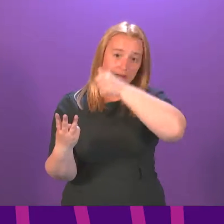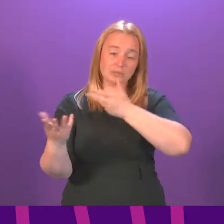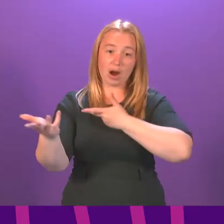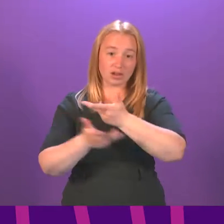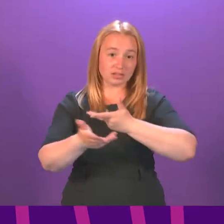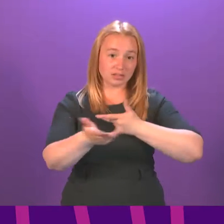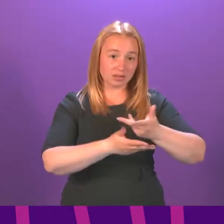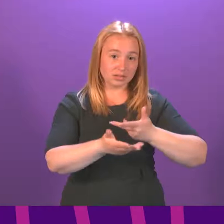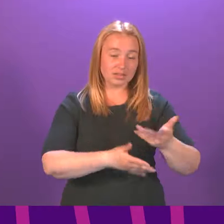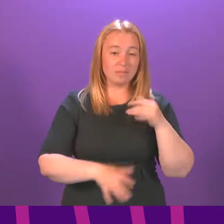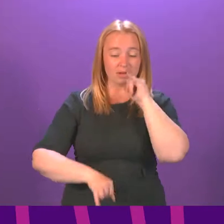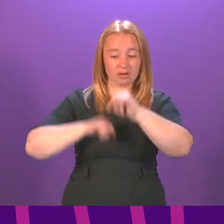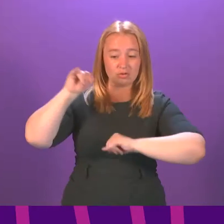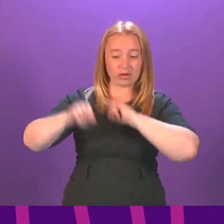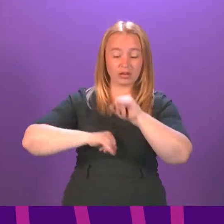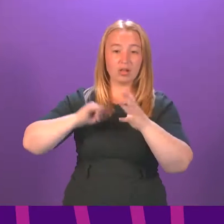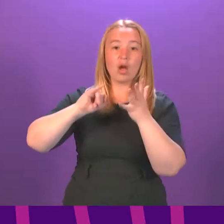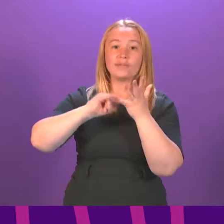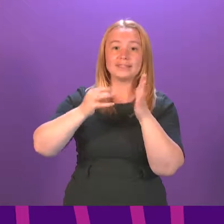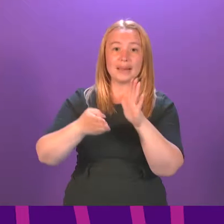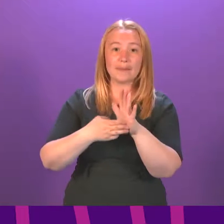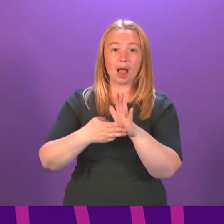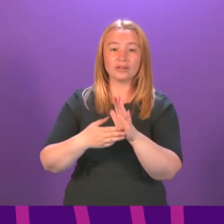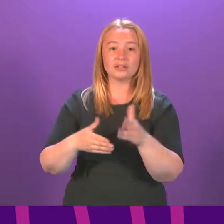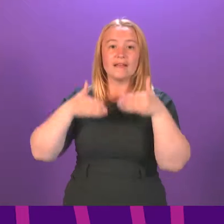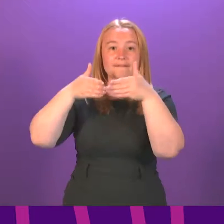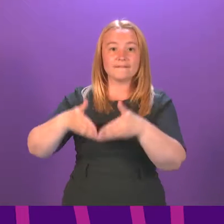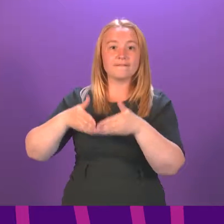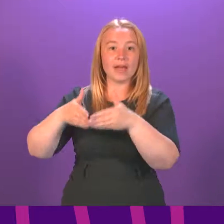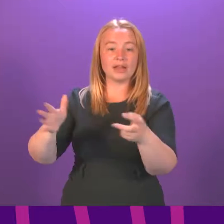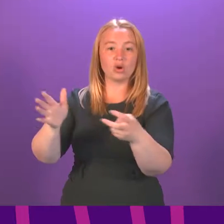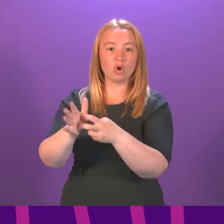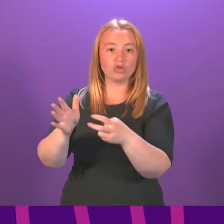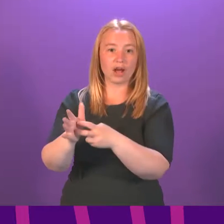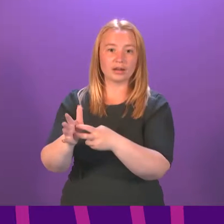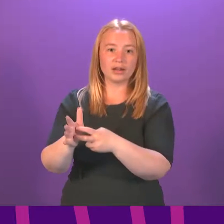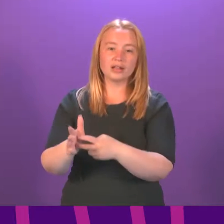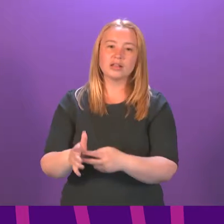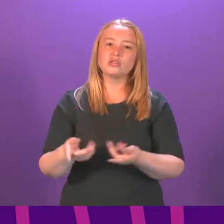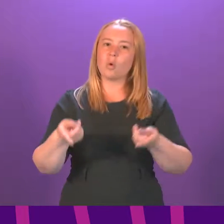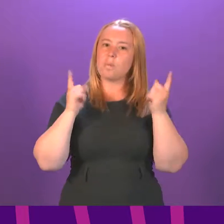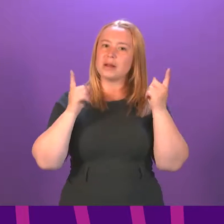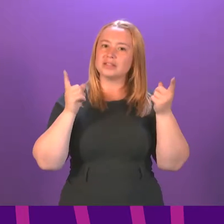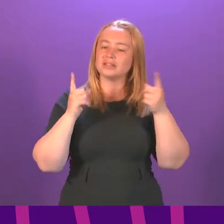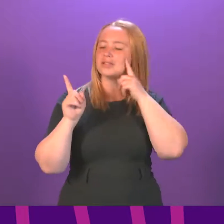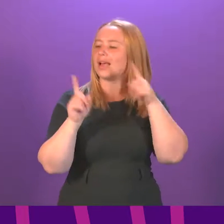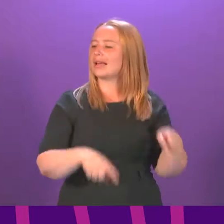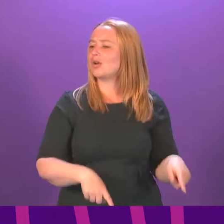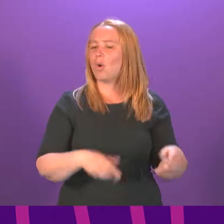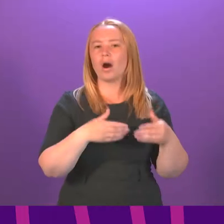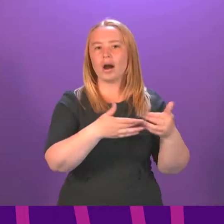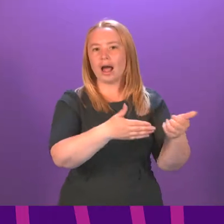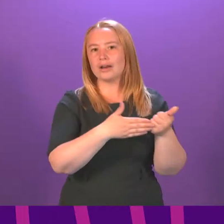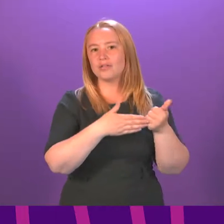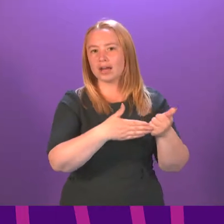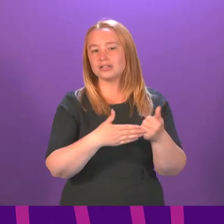were highly critical of C-MAL's management of the ferry contract. So why did ministers ignore their own independent advisers and refuse